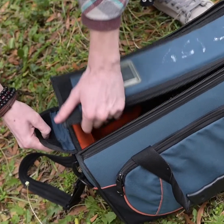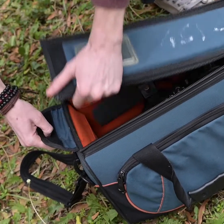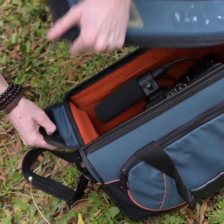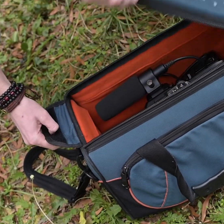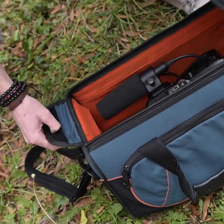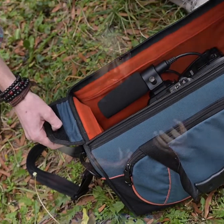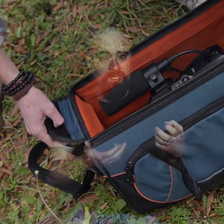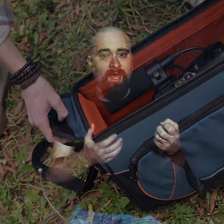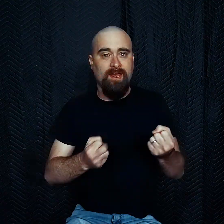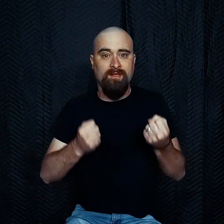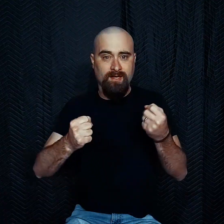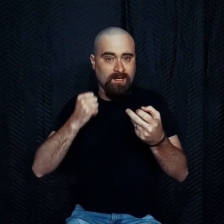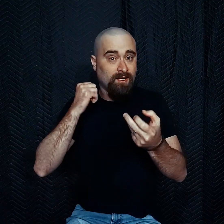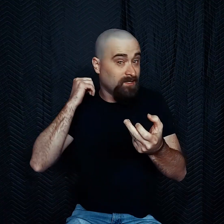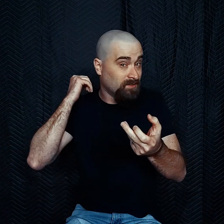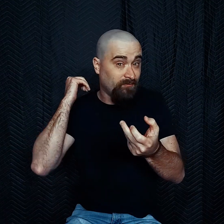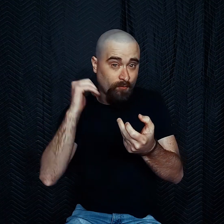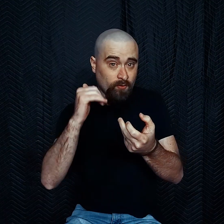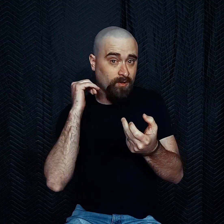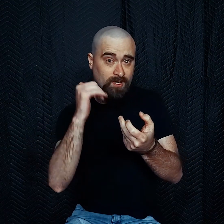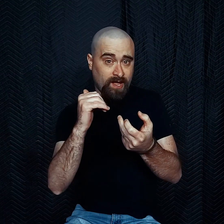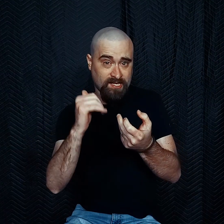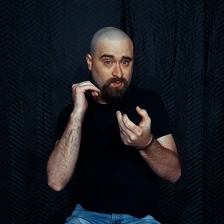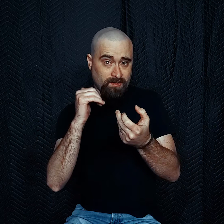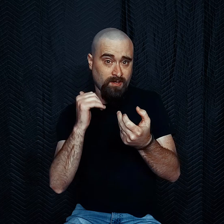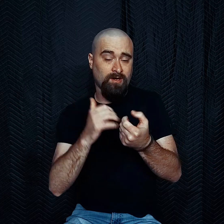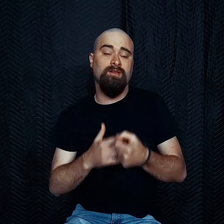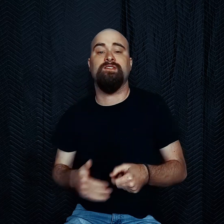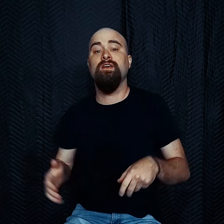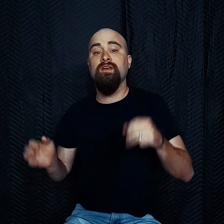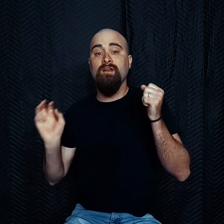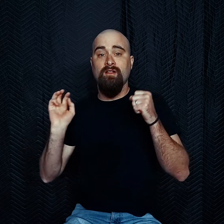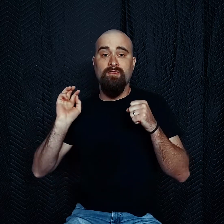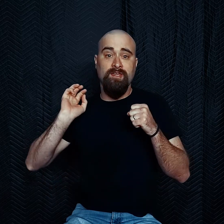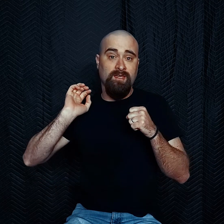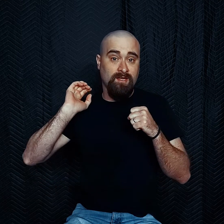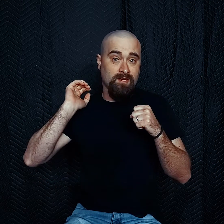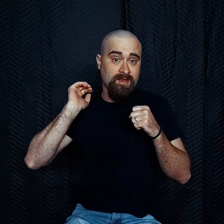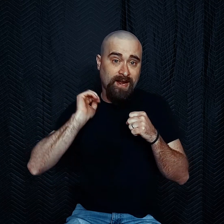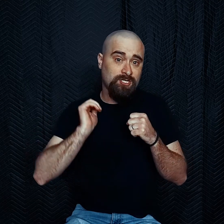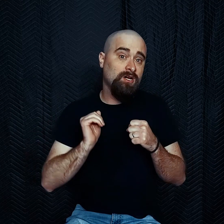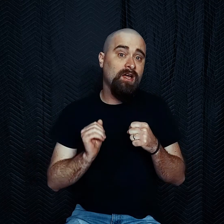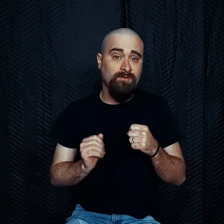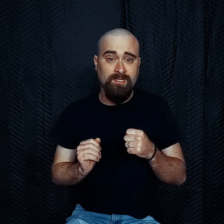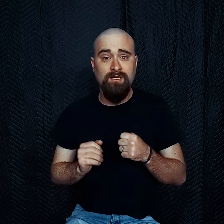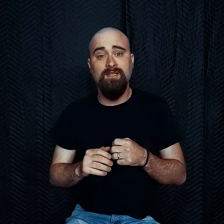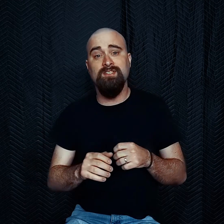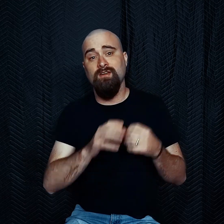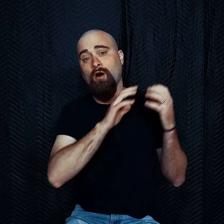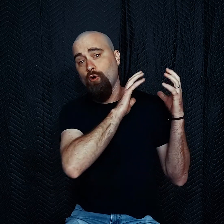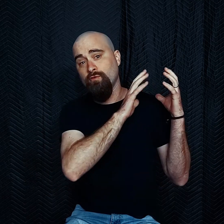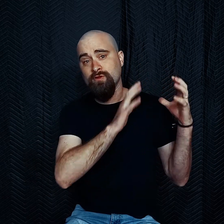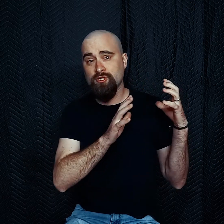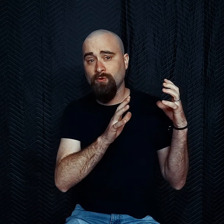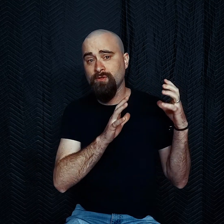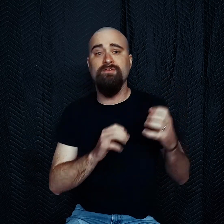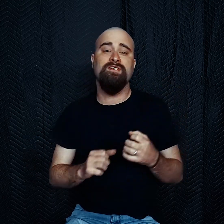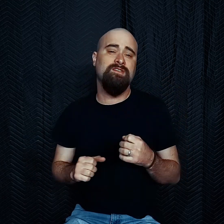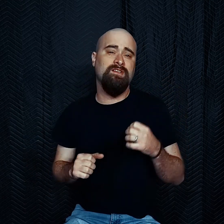do. It's visually interesting and it again further connects with the audience. The next shot you'll need is an over the shoulder. This is an